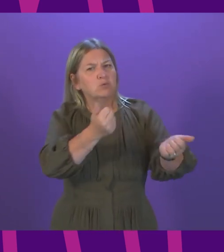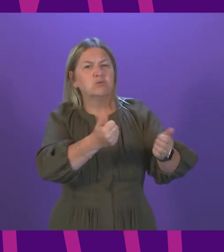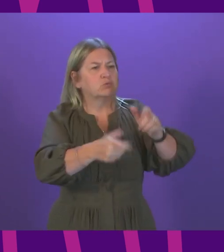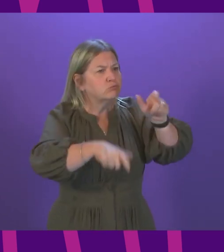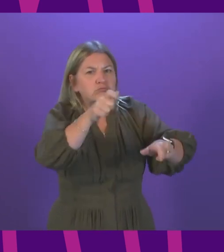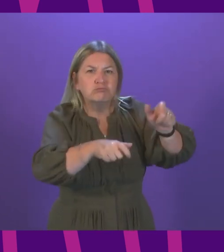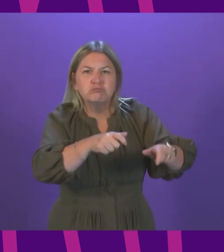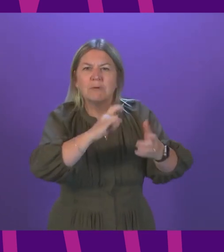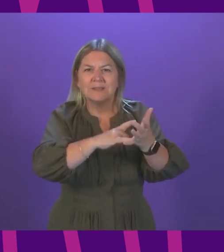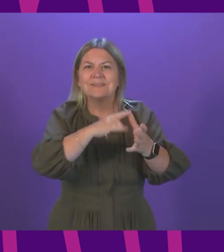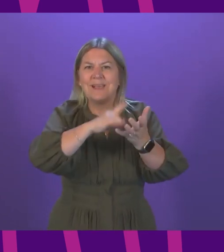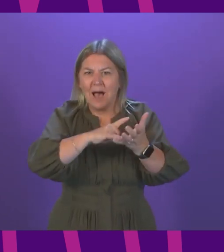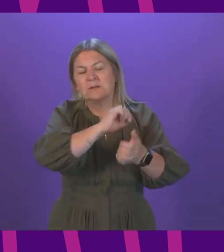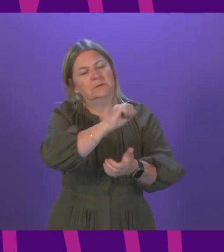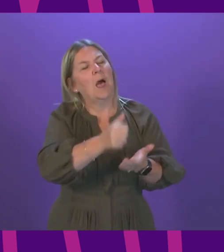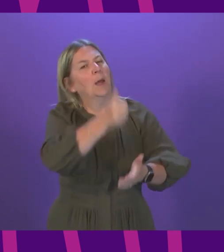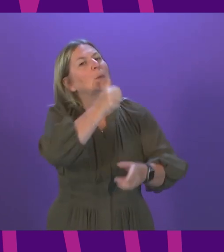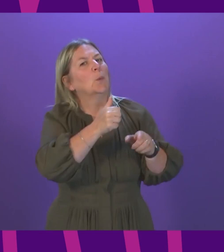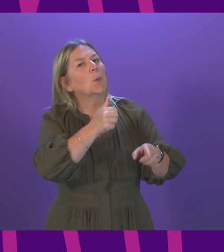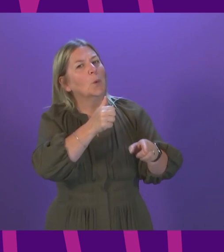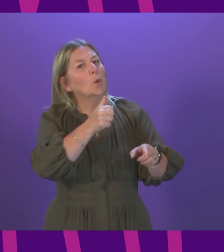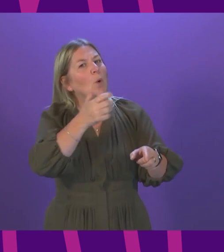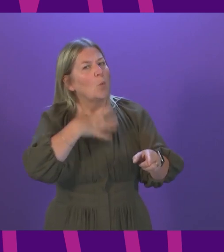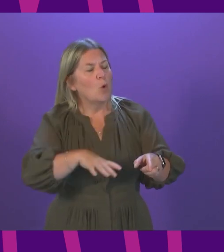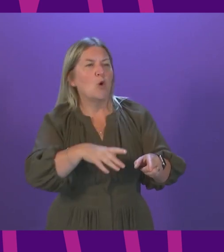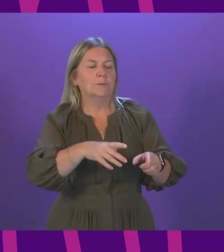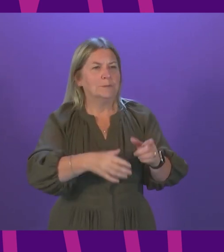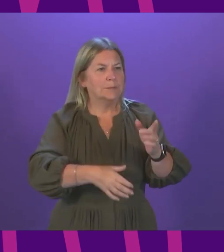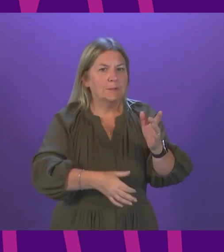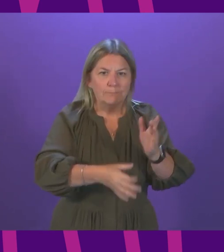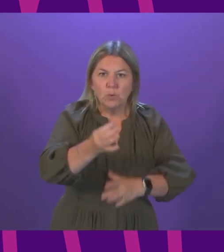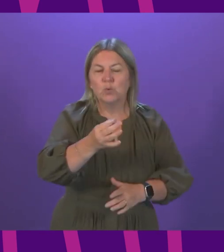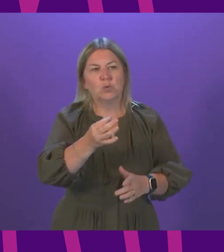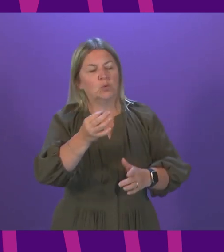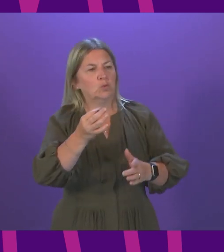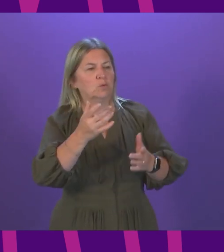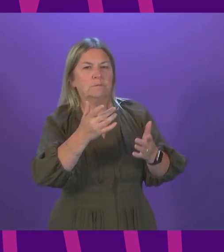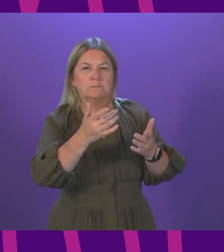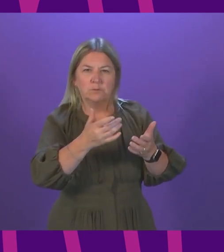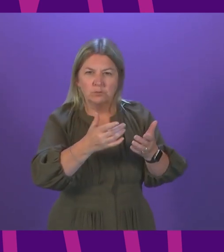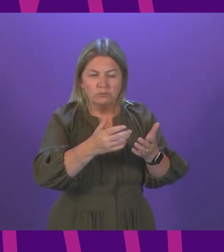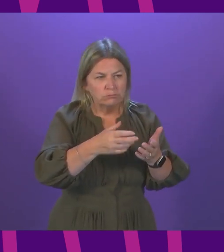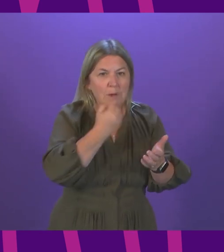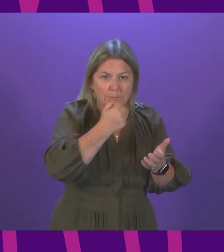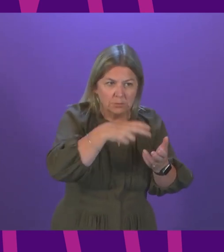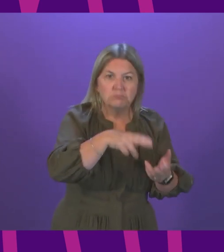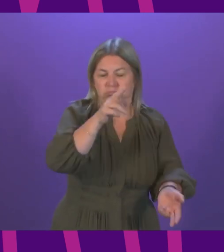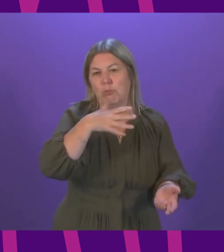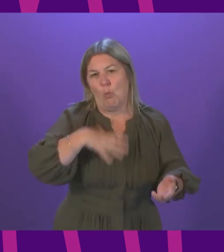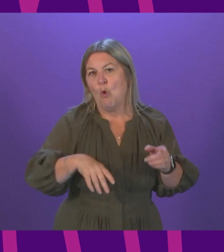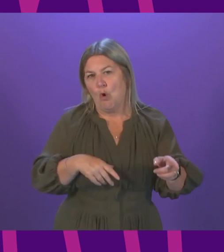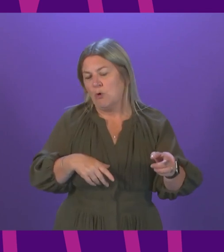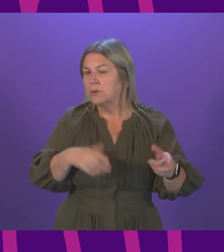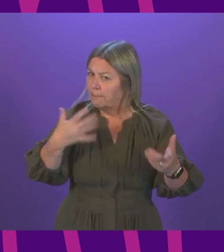SAS are imminently planning, I know, to increase the numbers and the range of codes to which CFRs can be dispatched. are in advanced